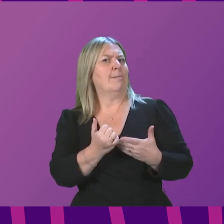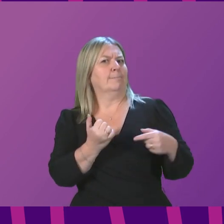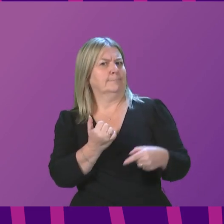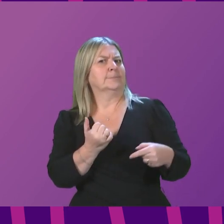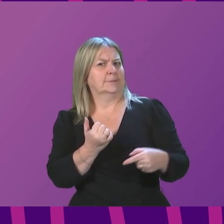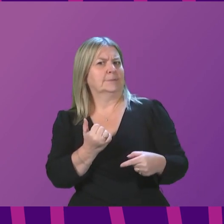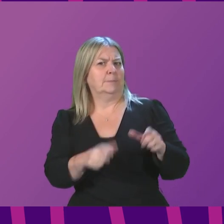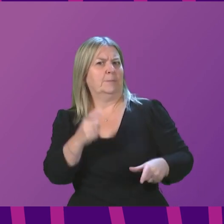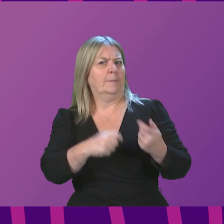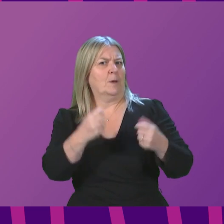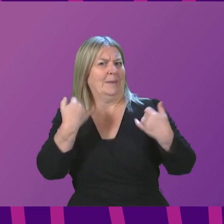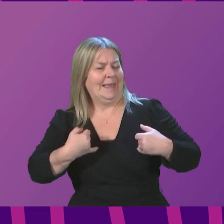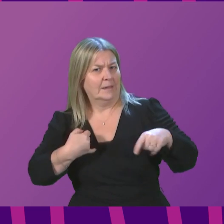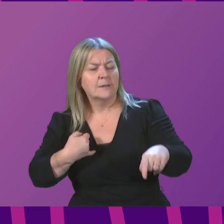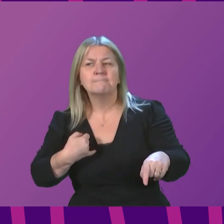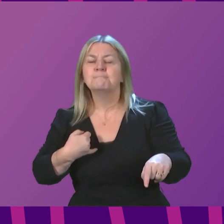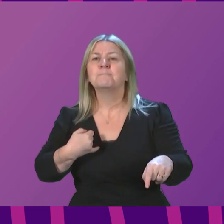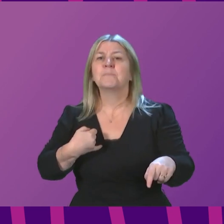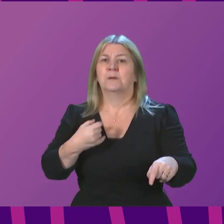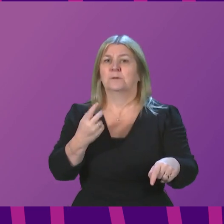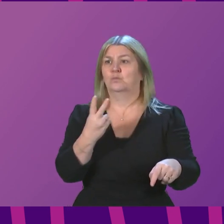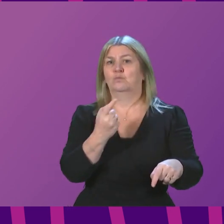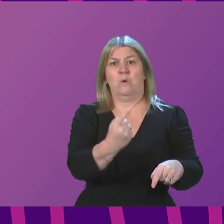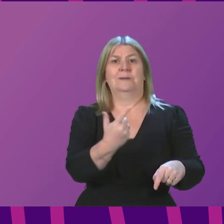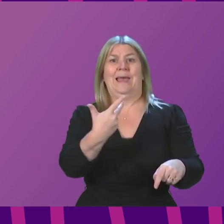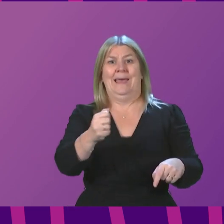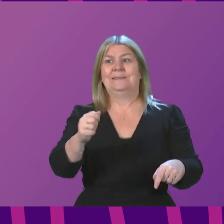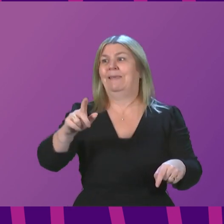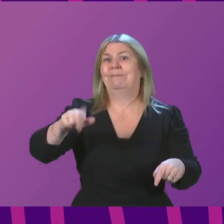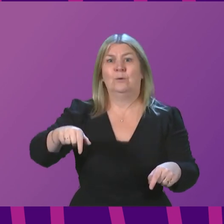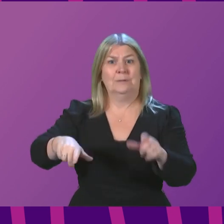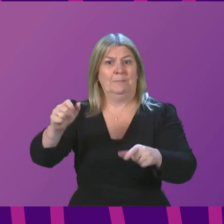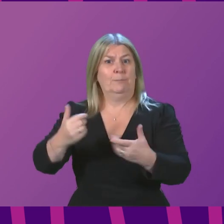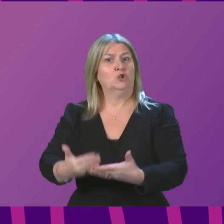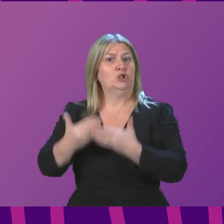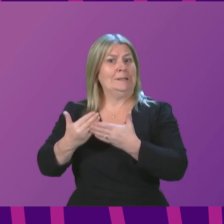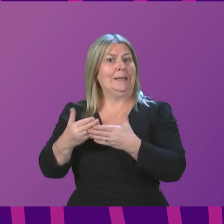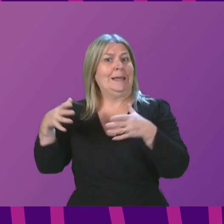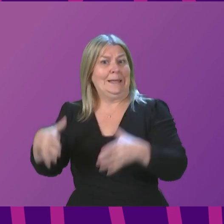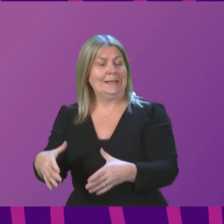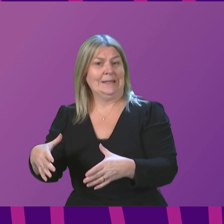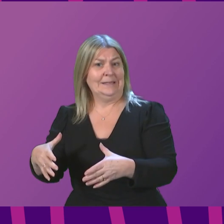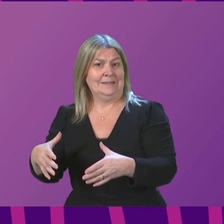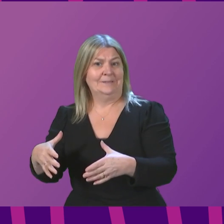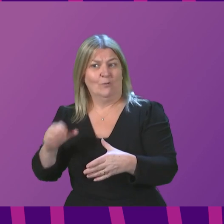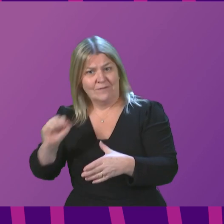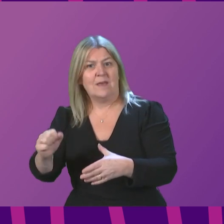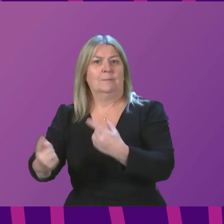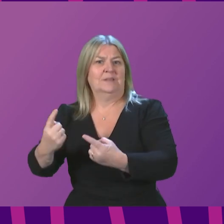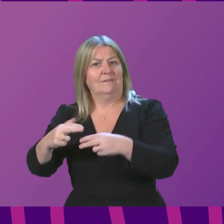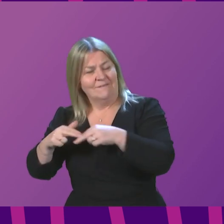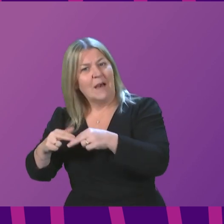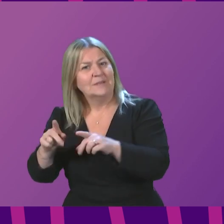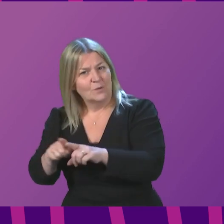180,000 people currently shielding in Scotland and for their families, this is very welcome indeed. But, I understand that the